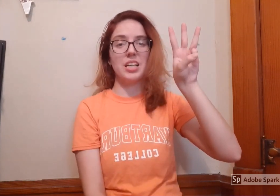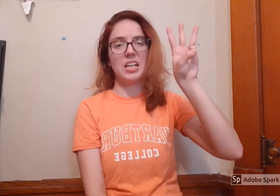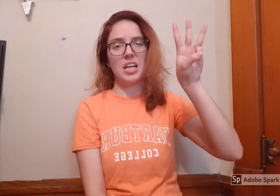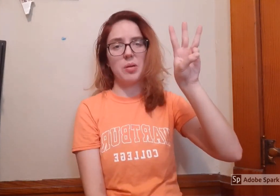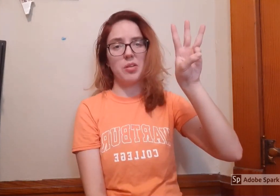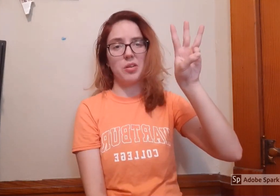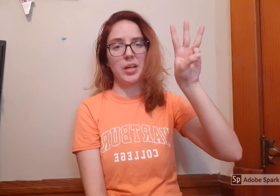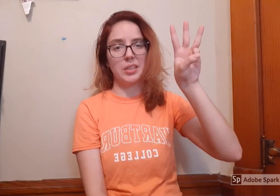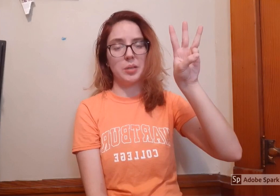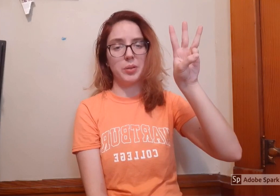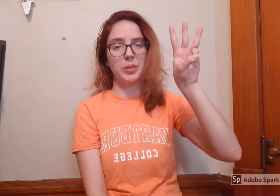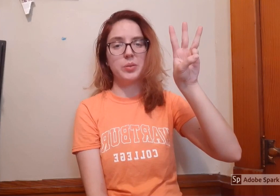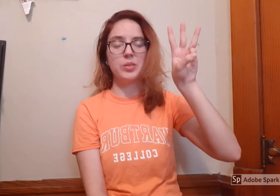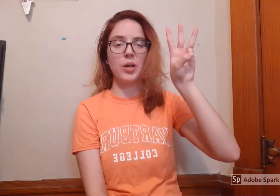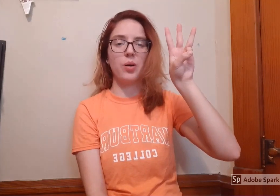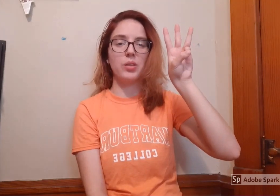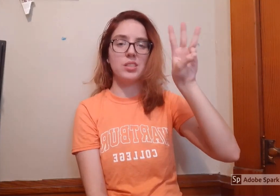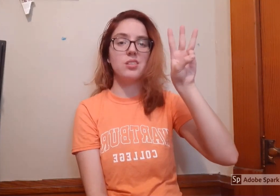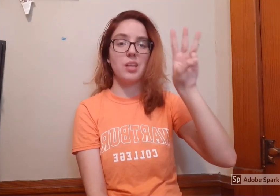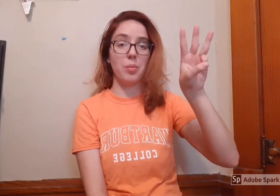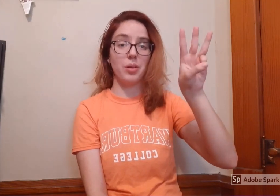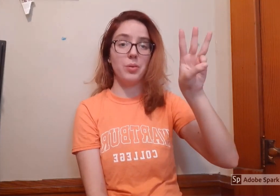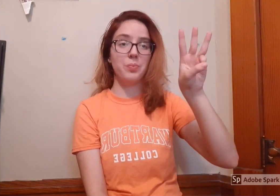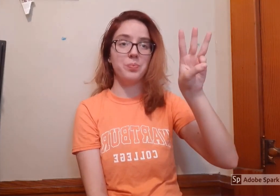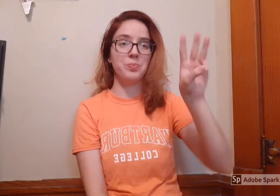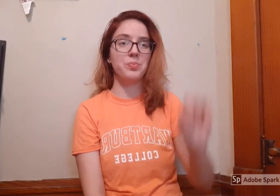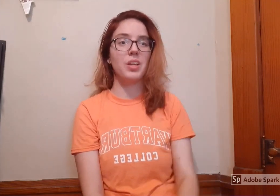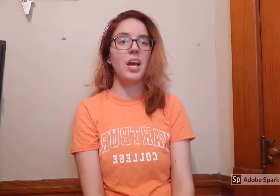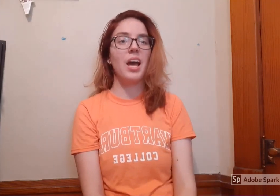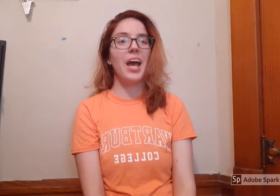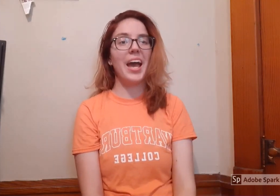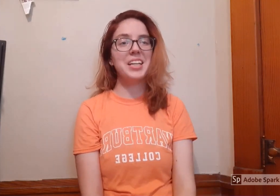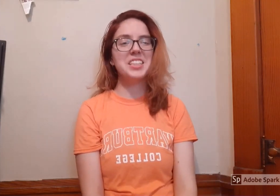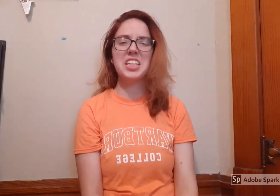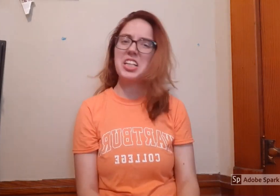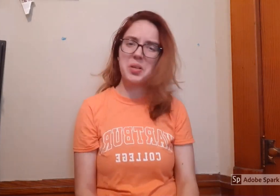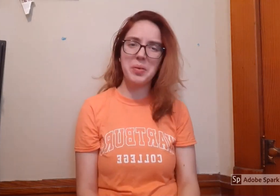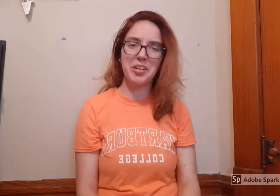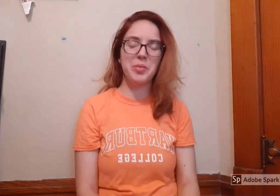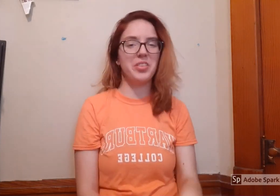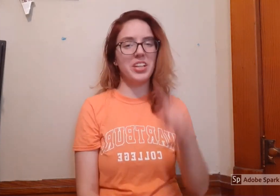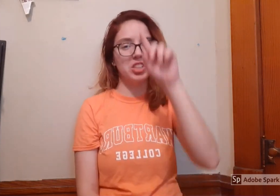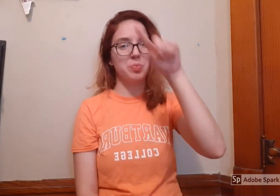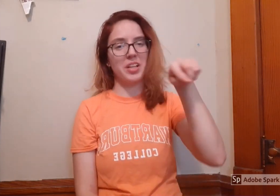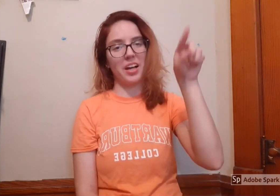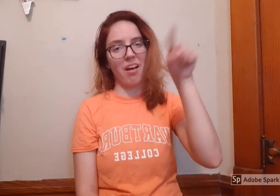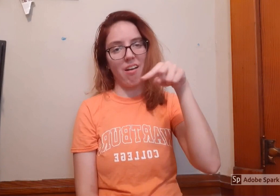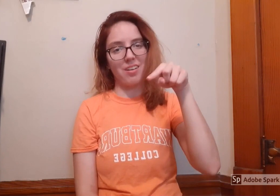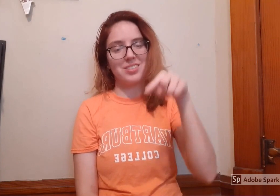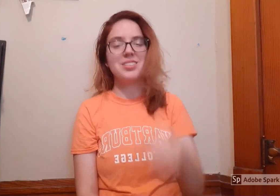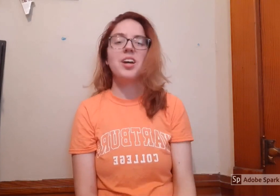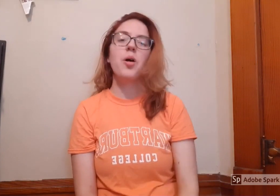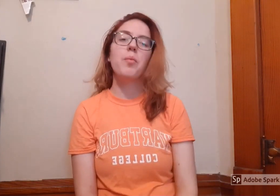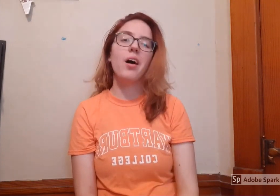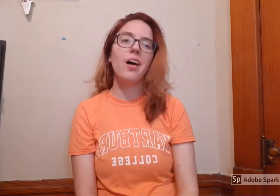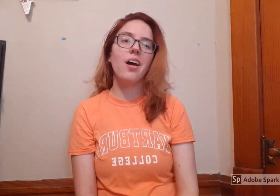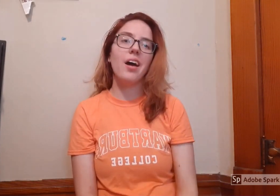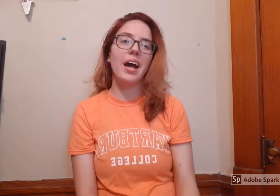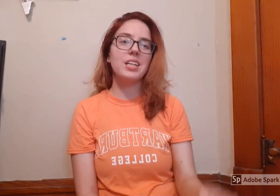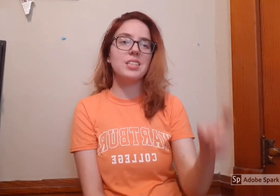it can kind of look like a W. So this is W. X is a little weird. You'd think it'd just be like X but X